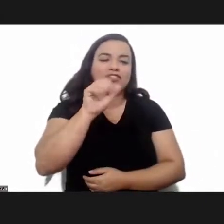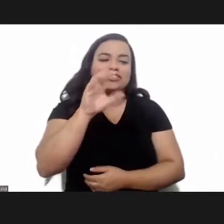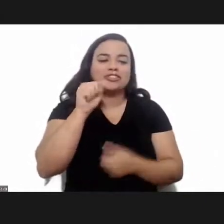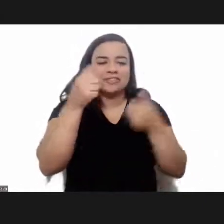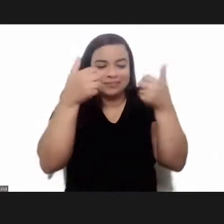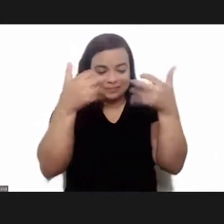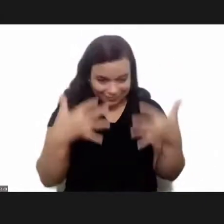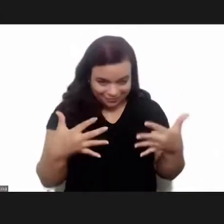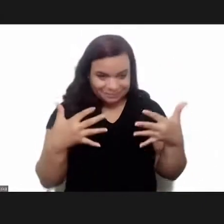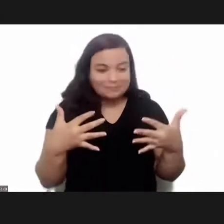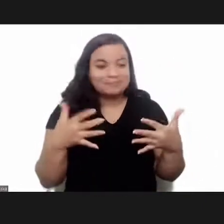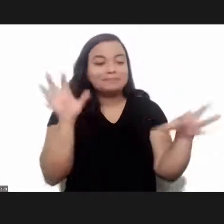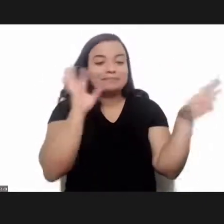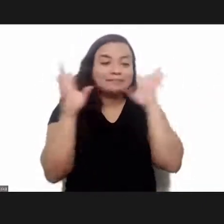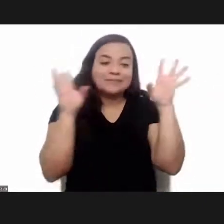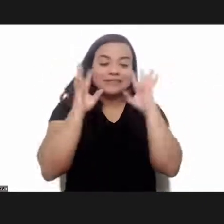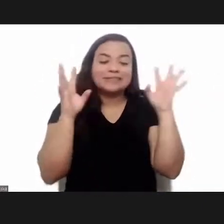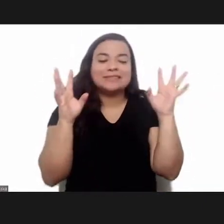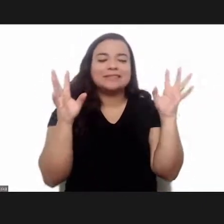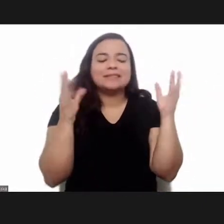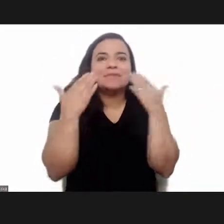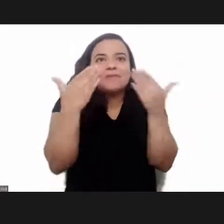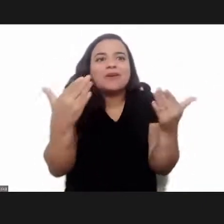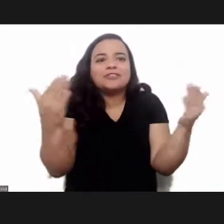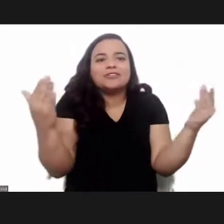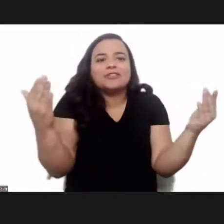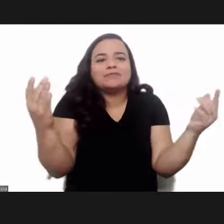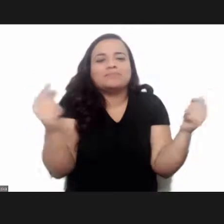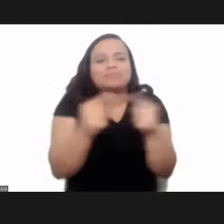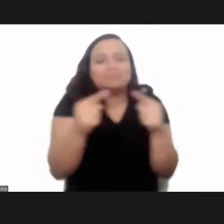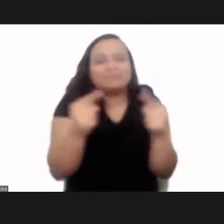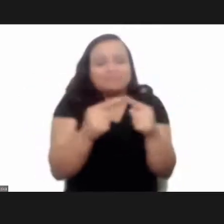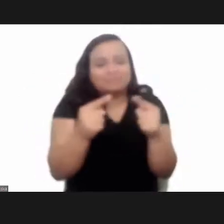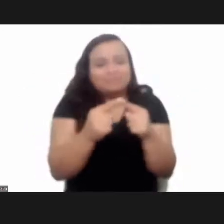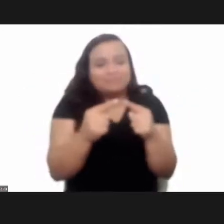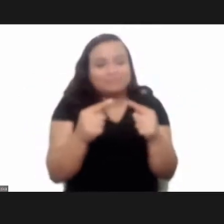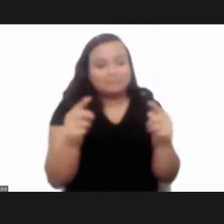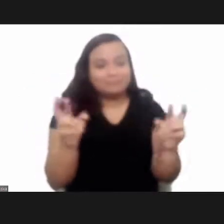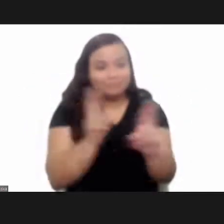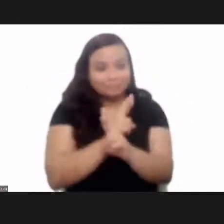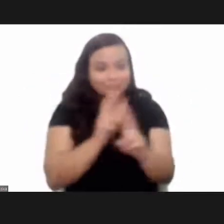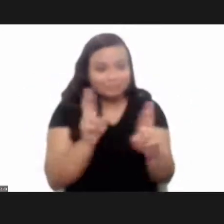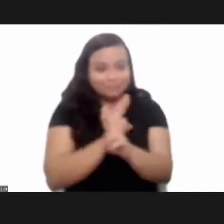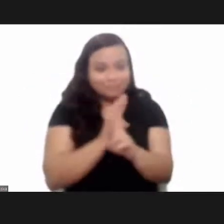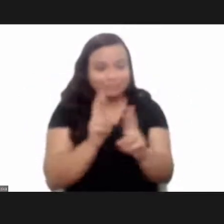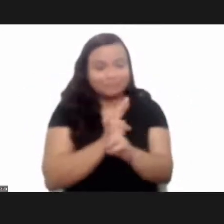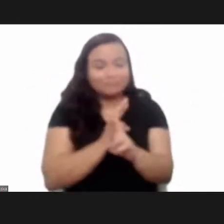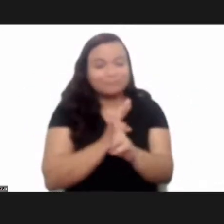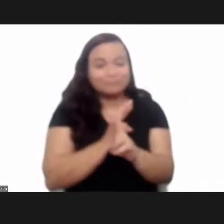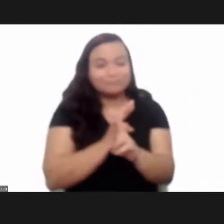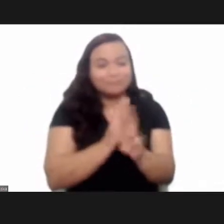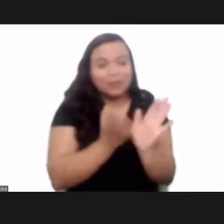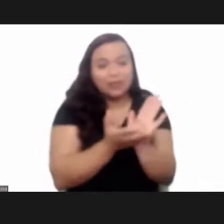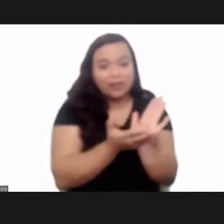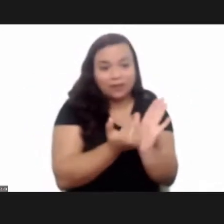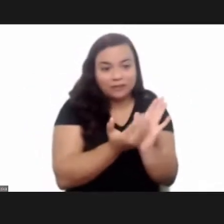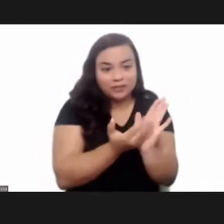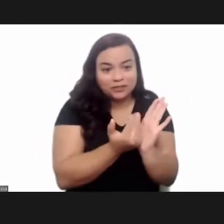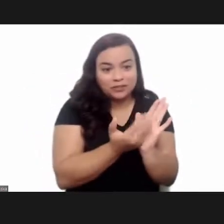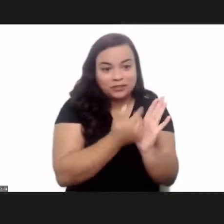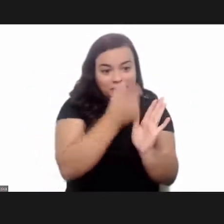summarizes i believe and expresses this close connection between the journal and chagas disease it's the journal